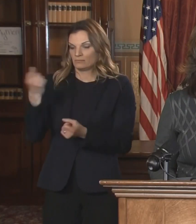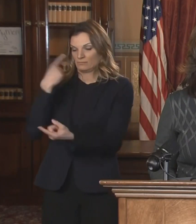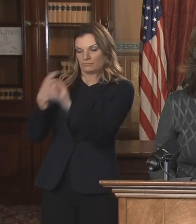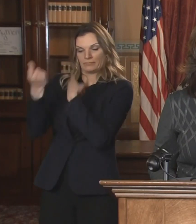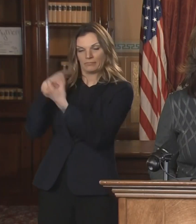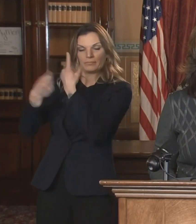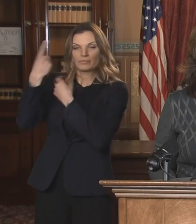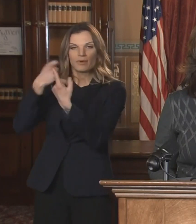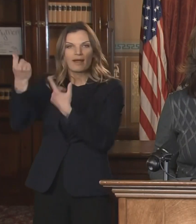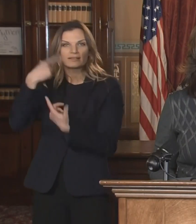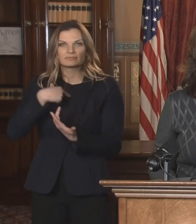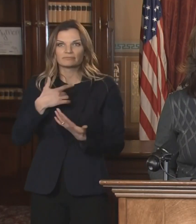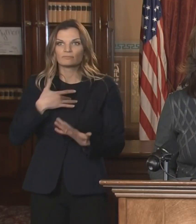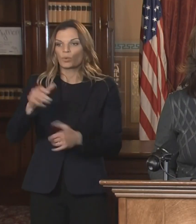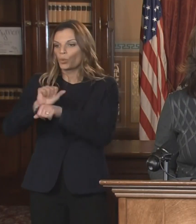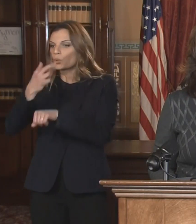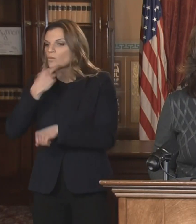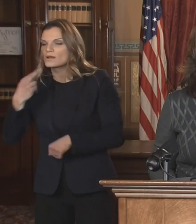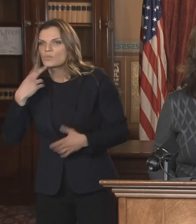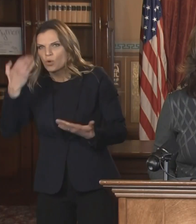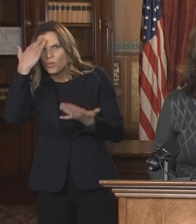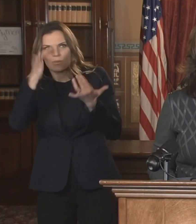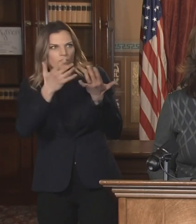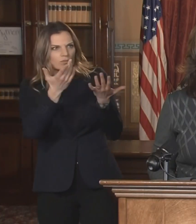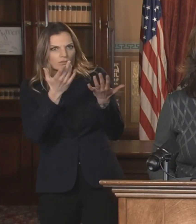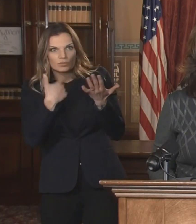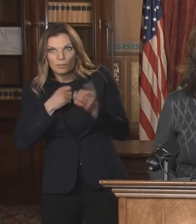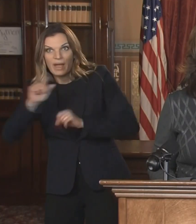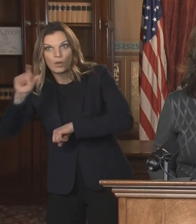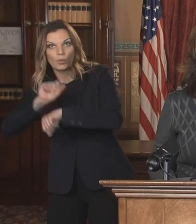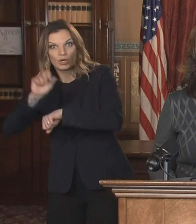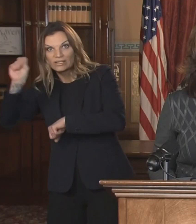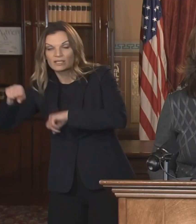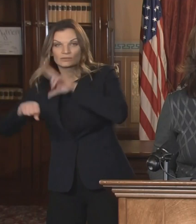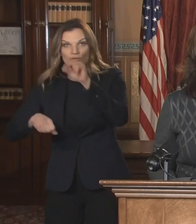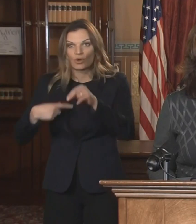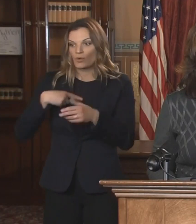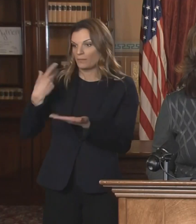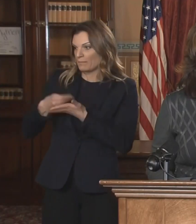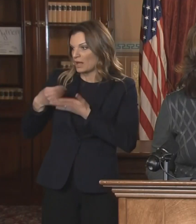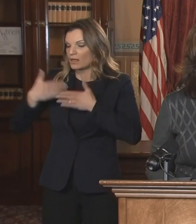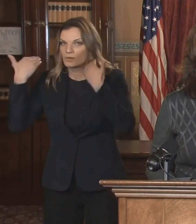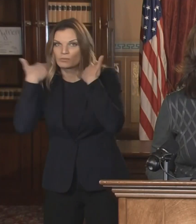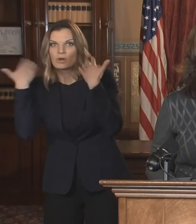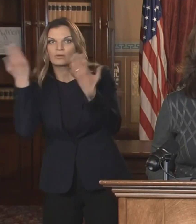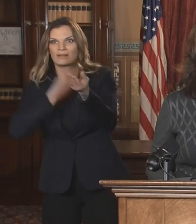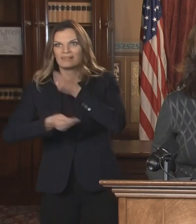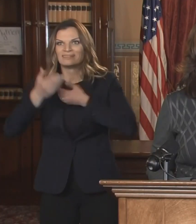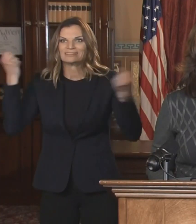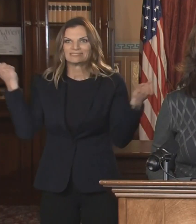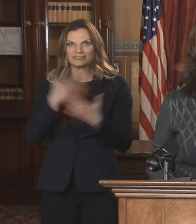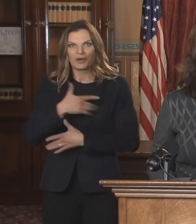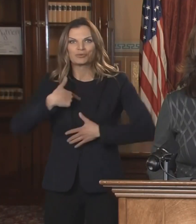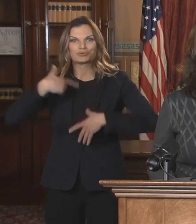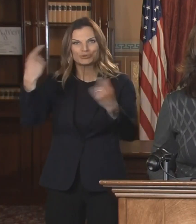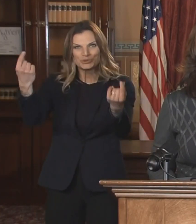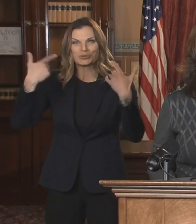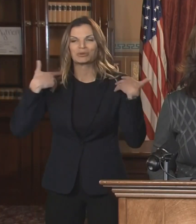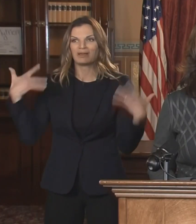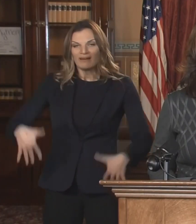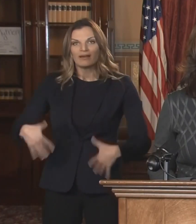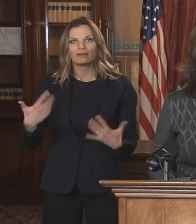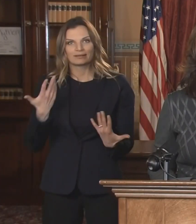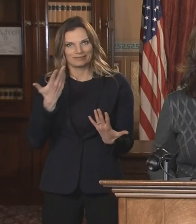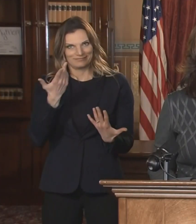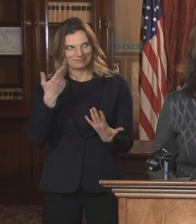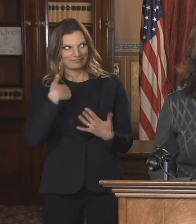media from people who work in restaurants who, I mean, they're facing an existential crisis and they're scared. Is, can